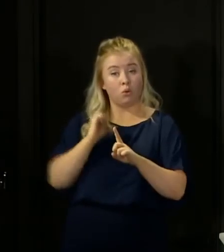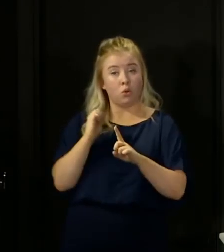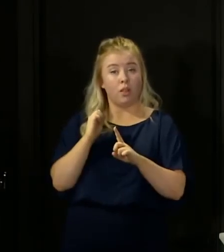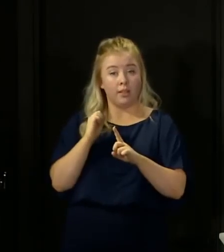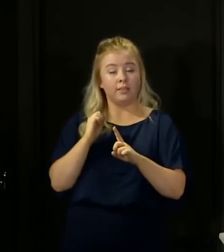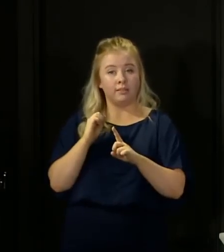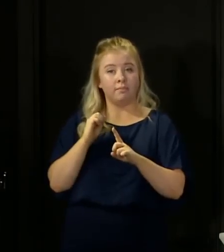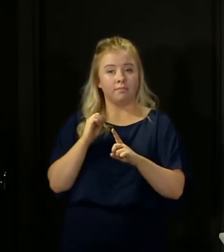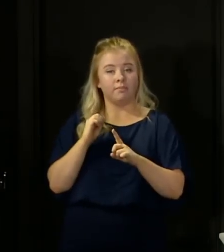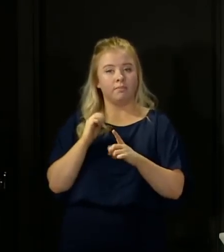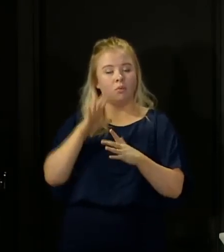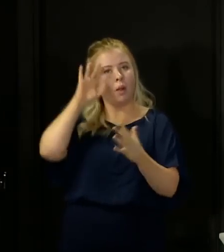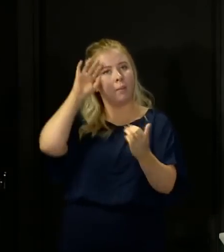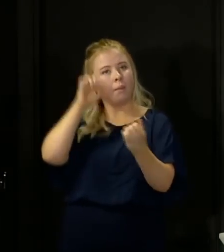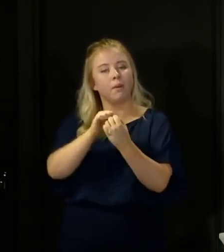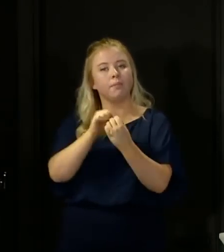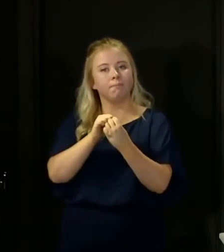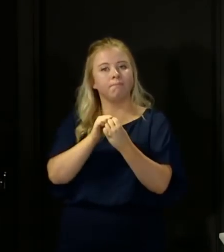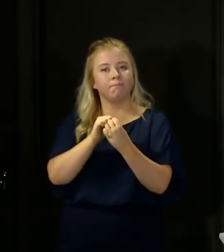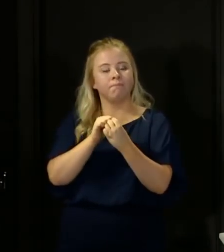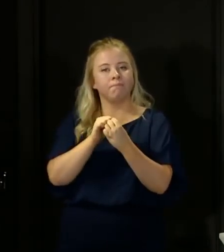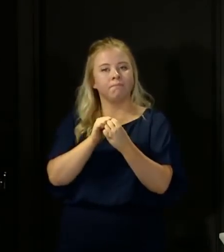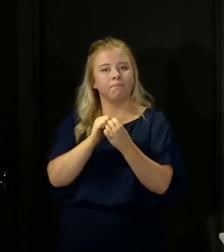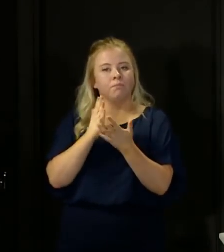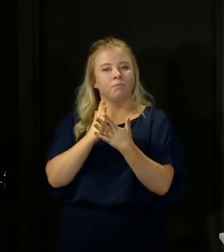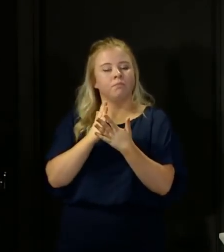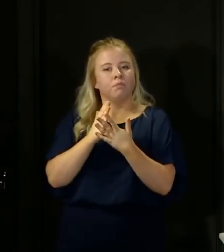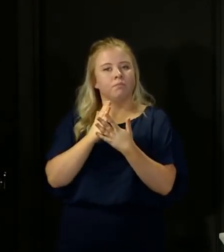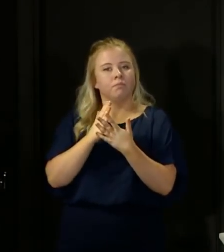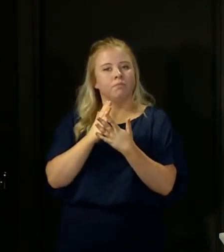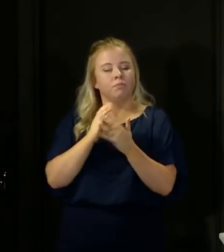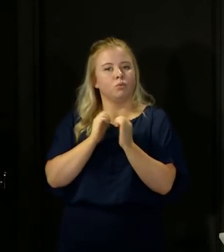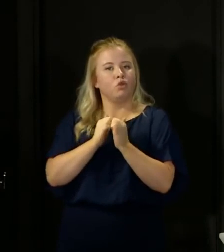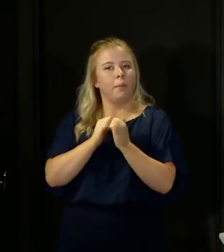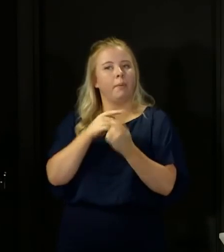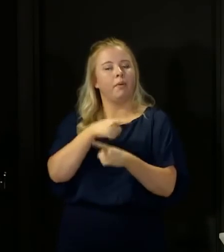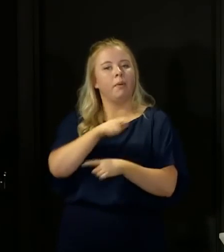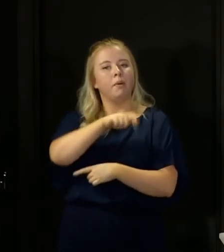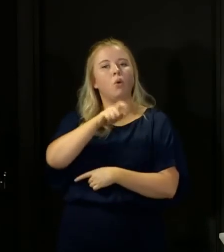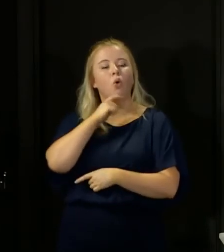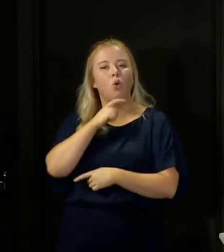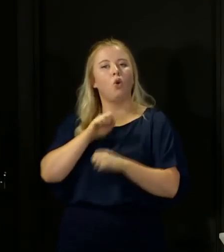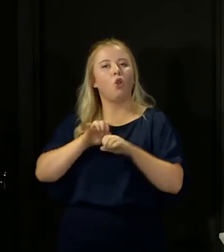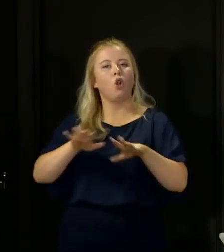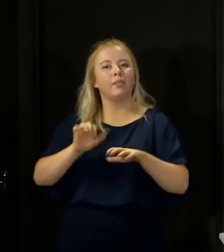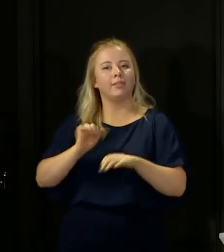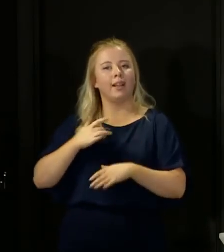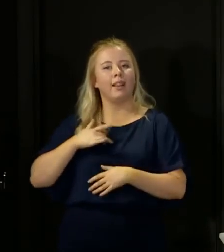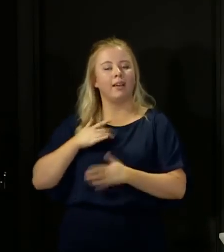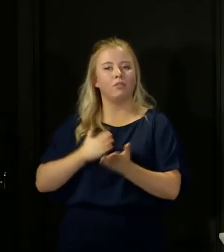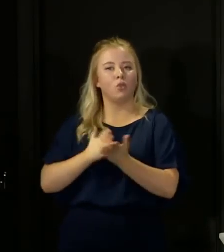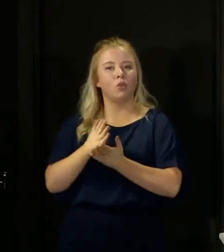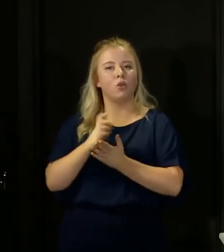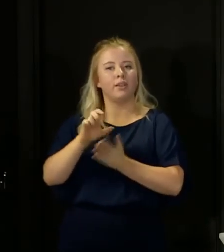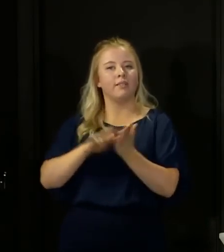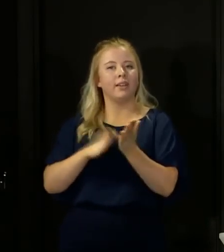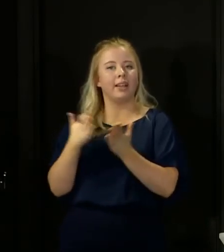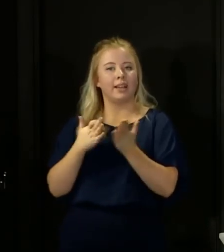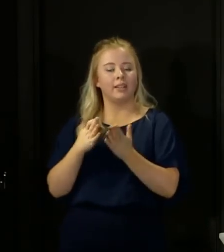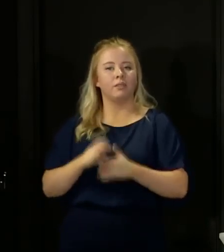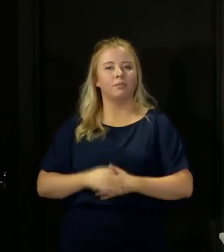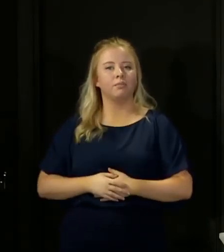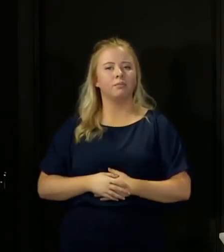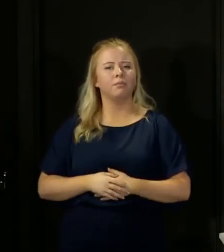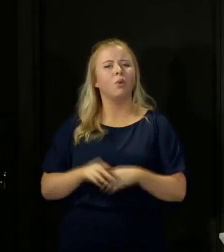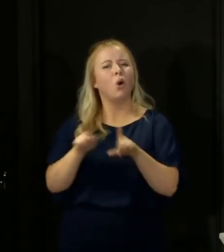remember and pay tribute to those who've lost their lives from this virus and, you know, we